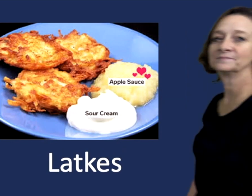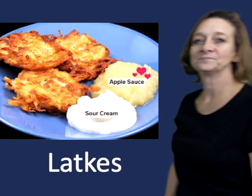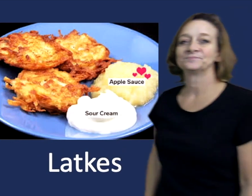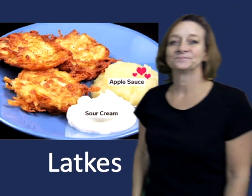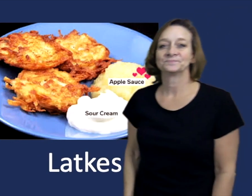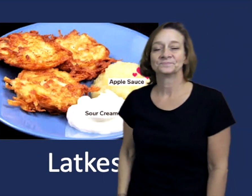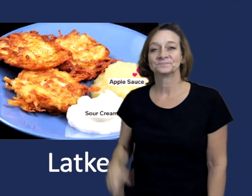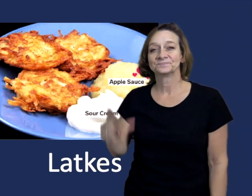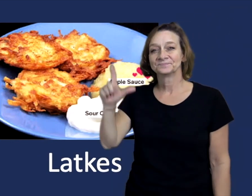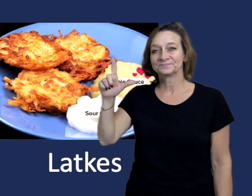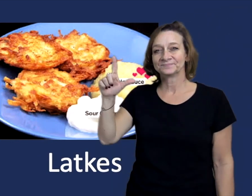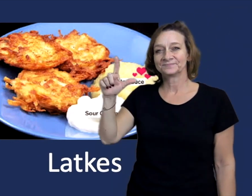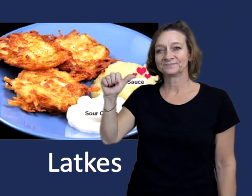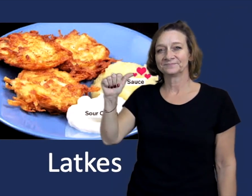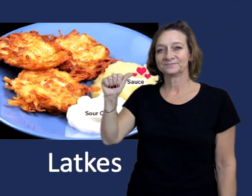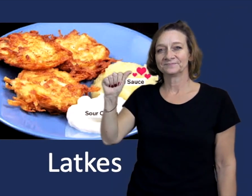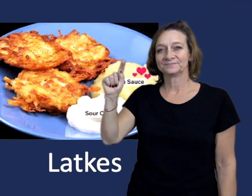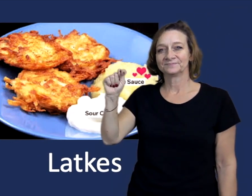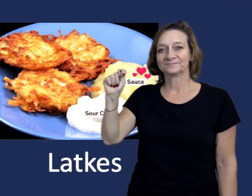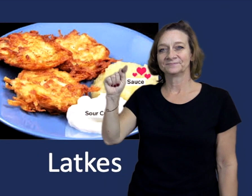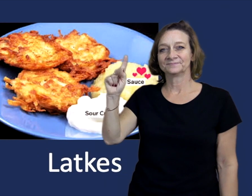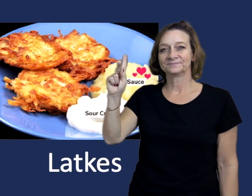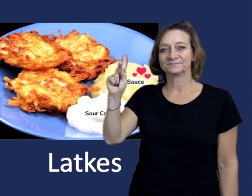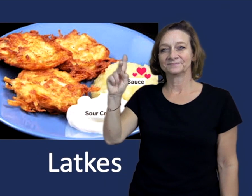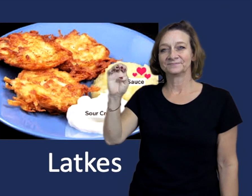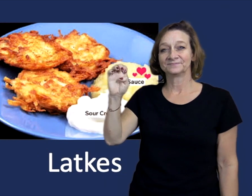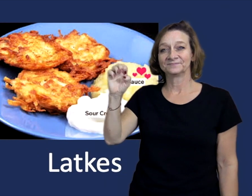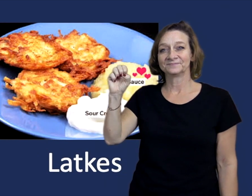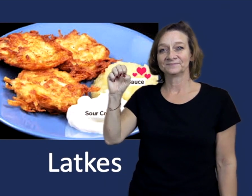L-A-T-K-E-S